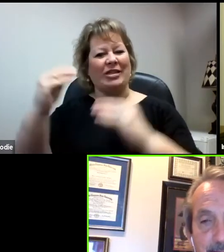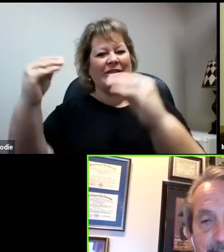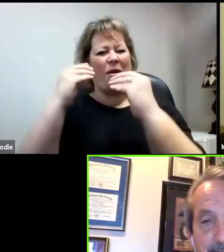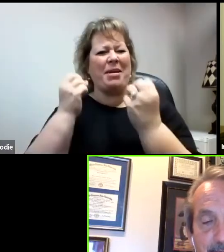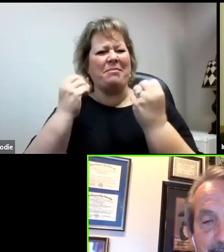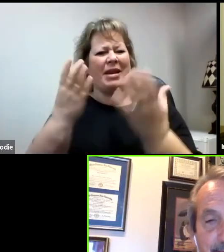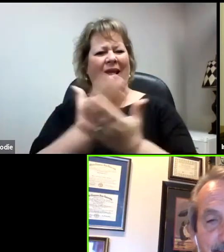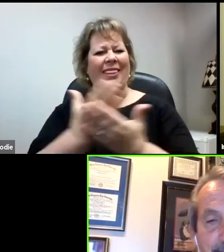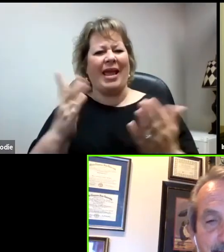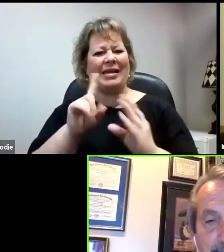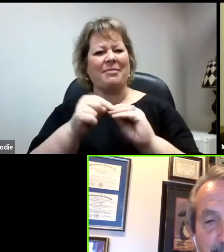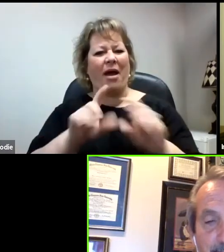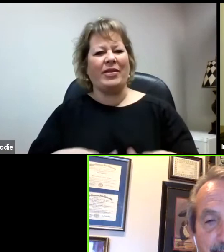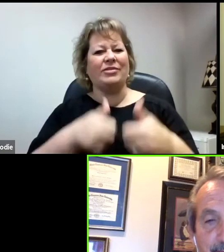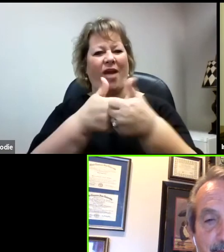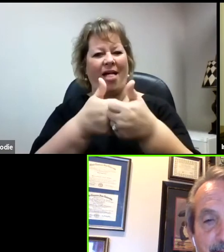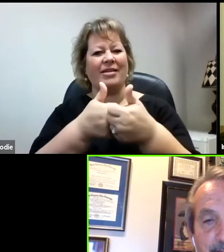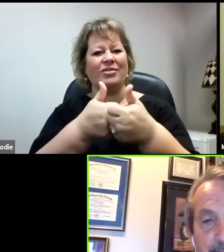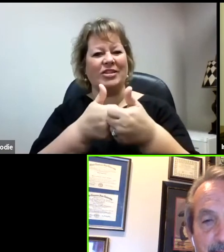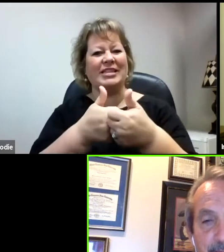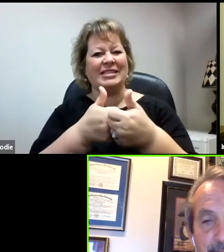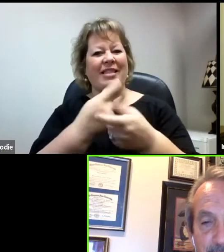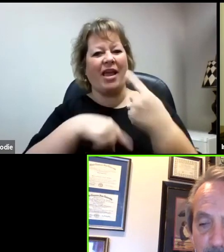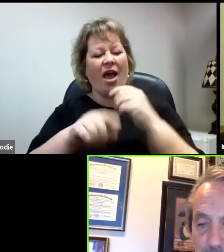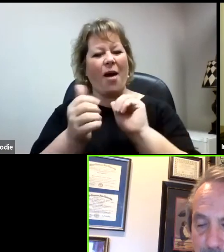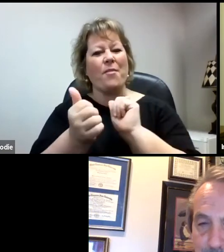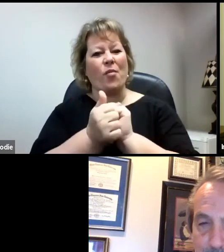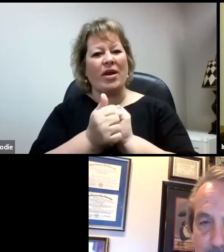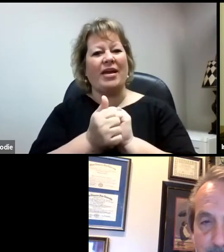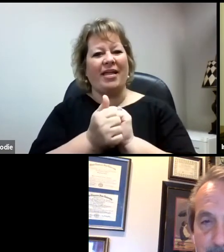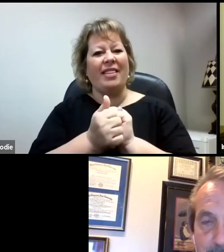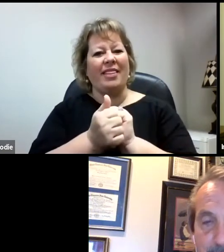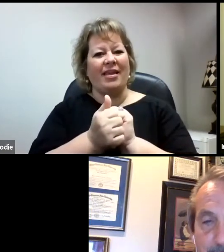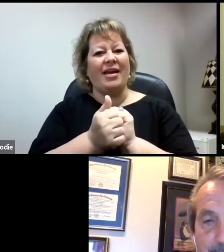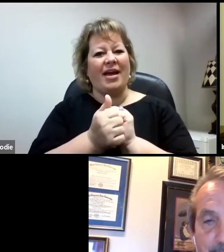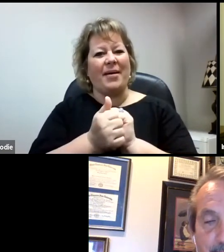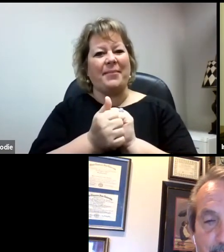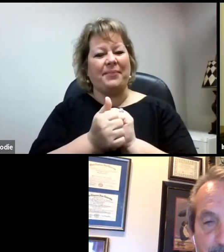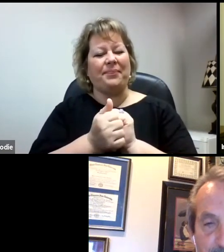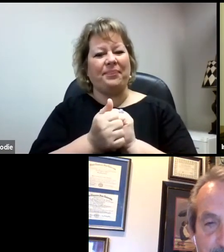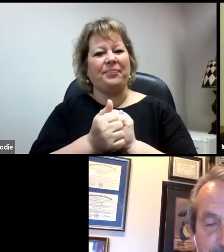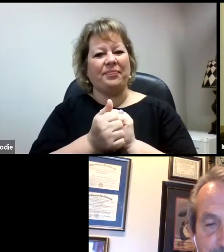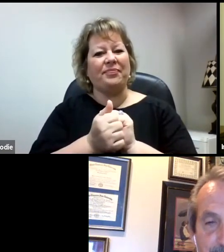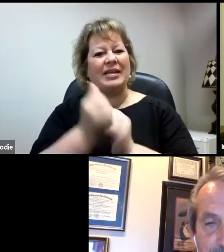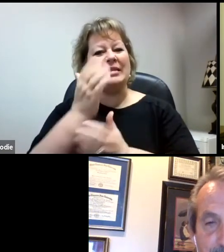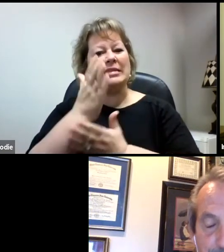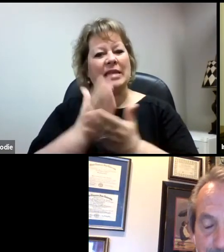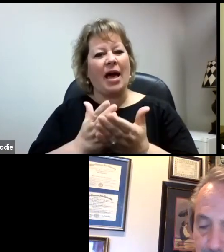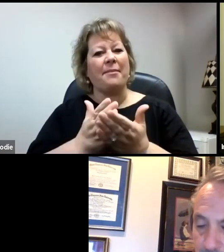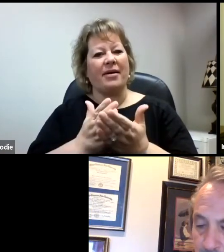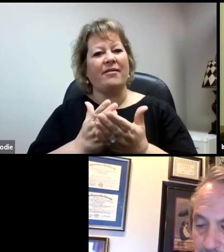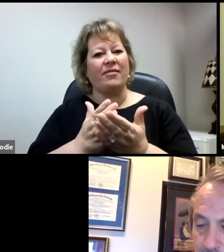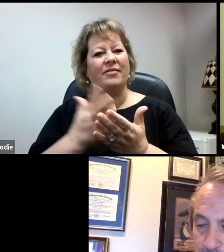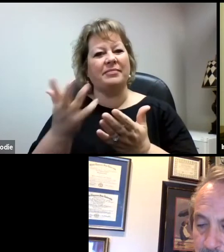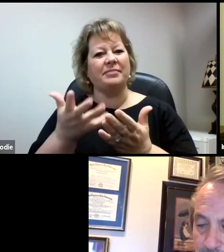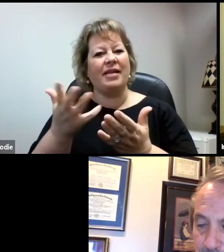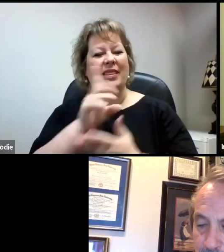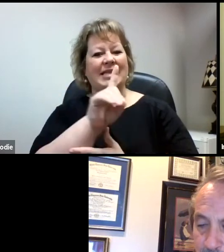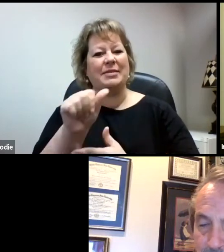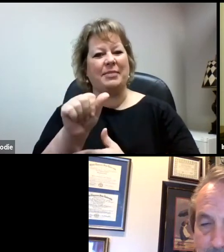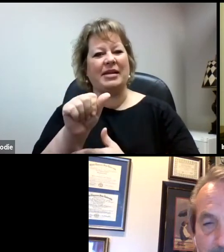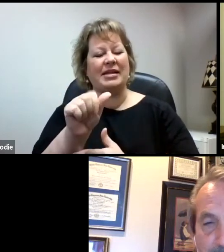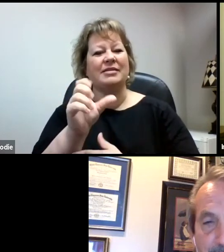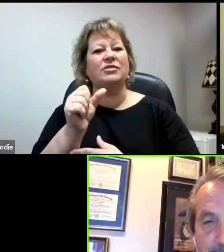about the challenges that come with some of these disabilities.